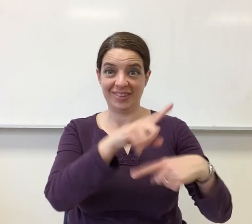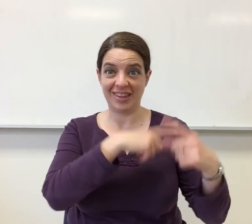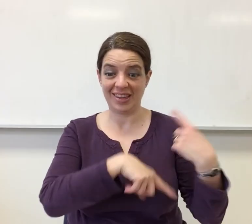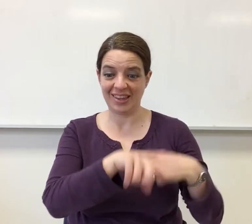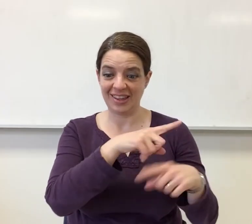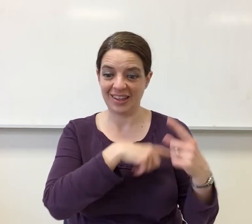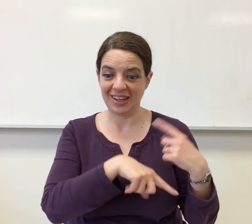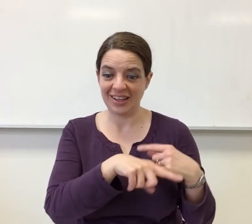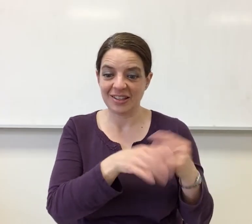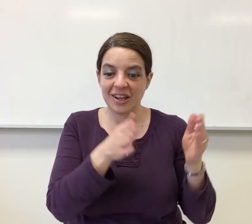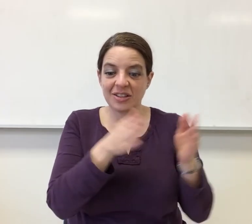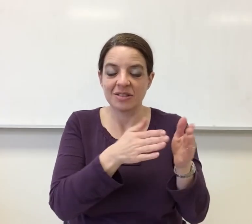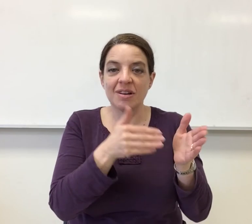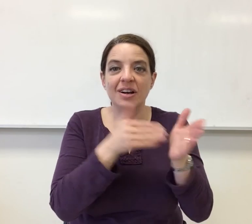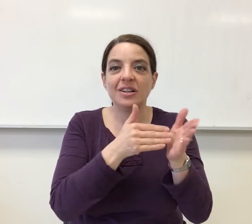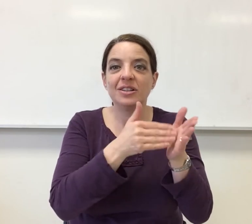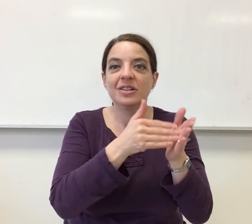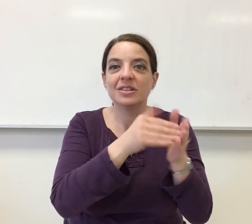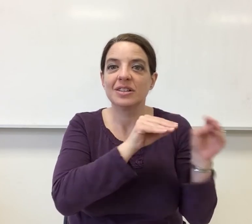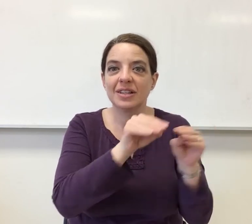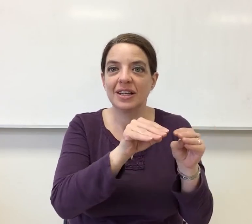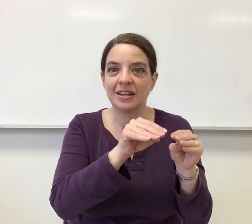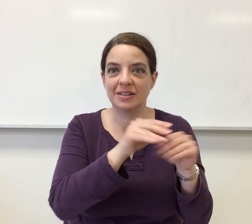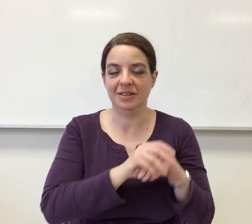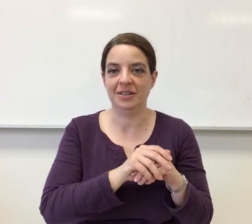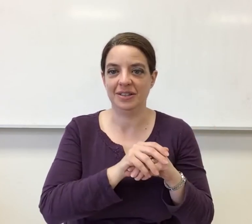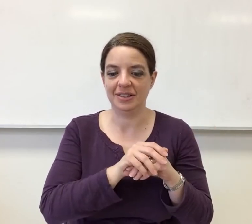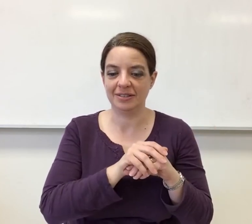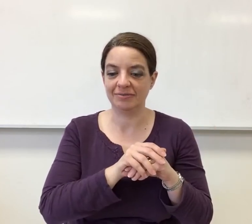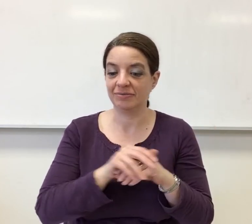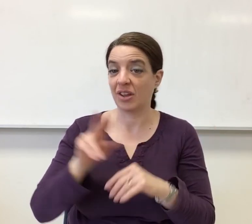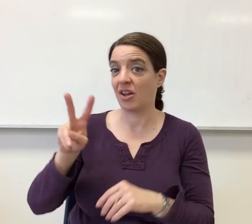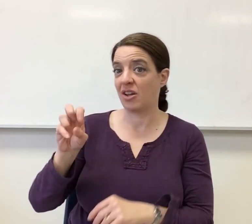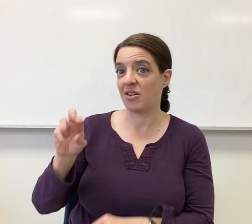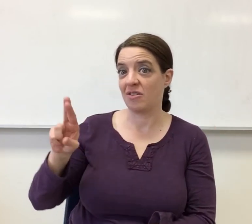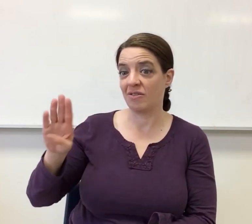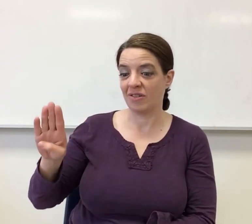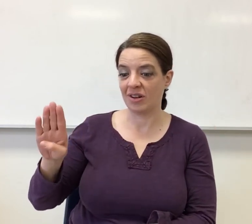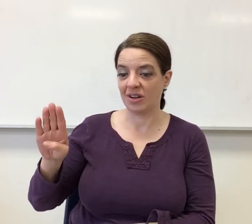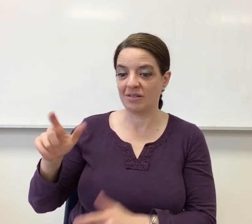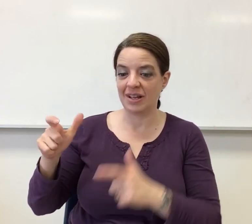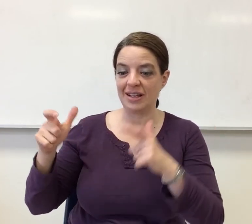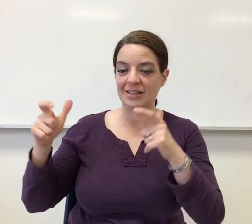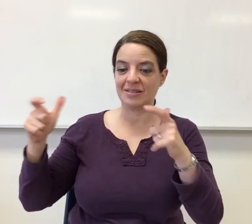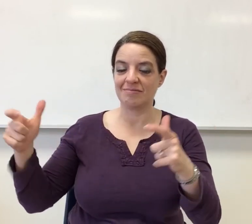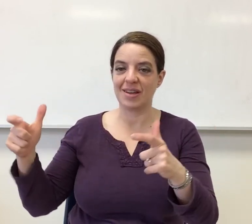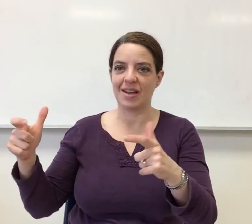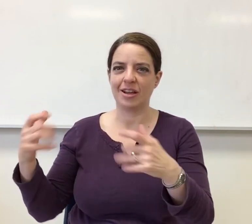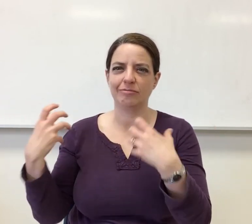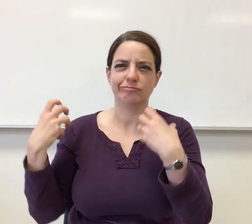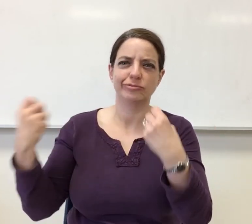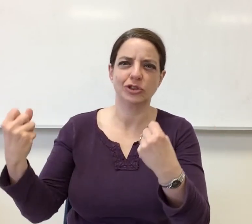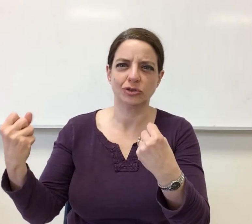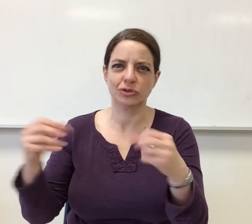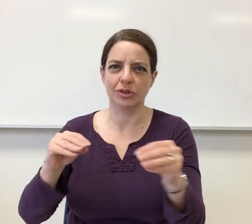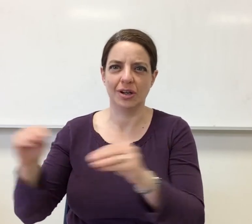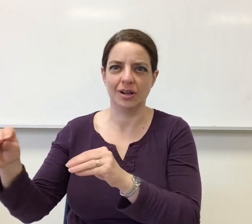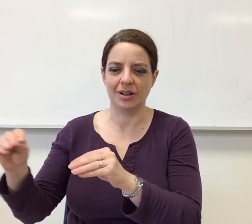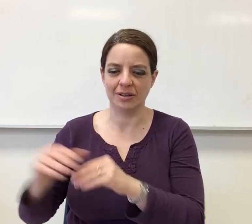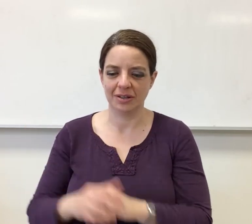Nouns are signed with a small repeated movement. Verbs are signed with one big solid